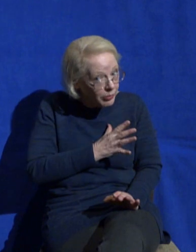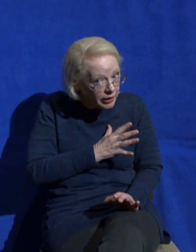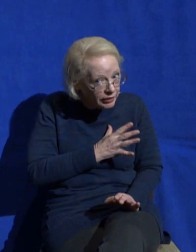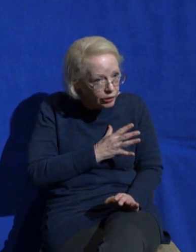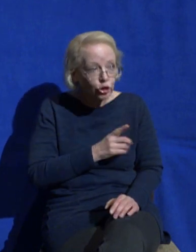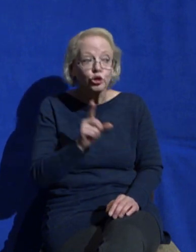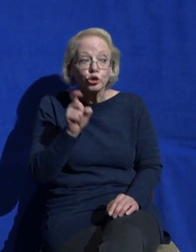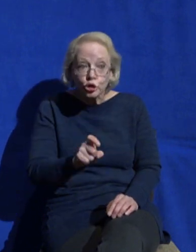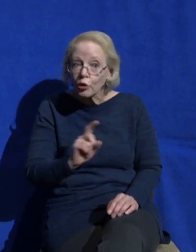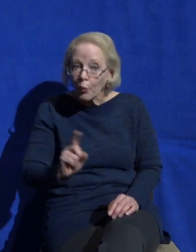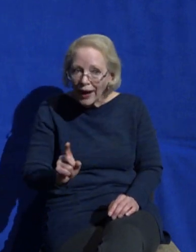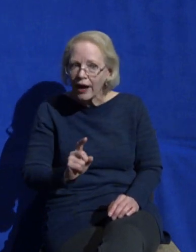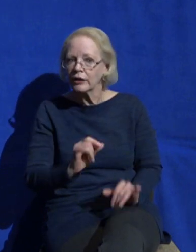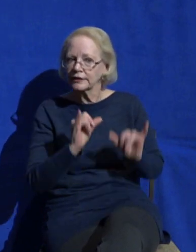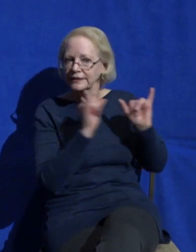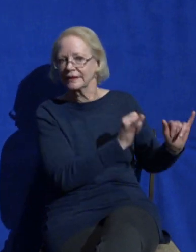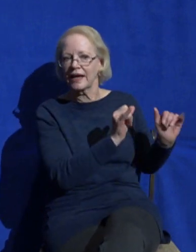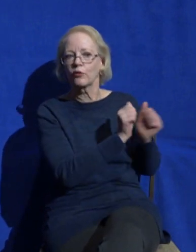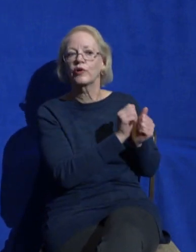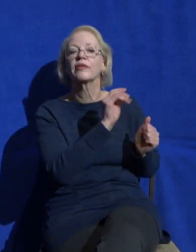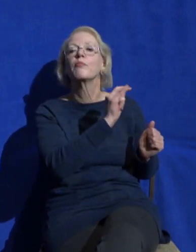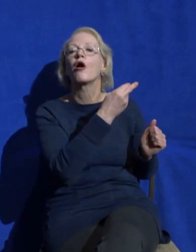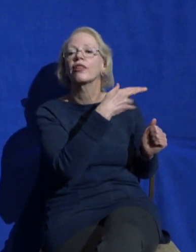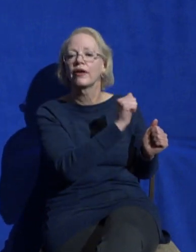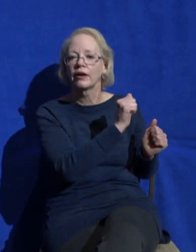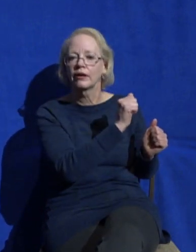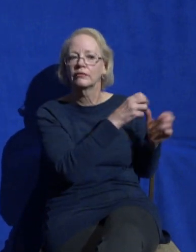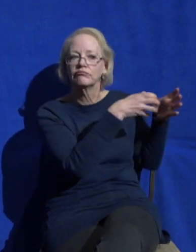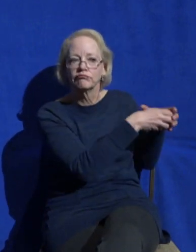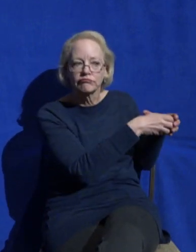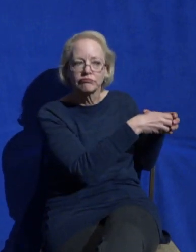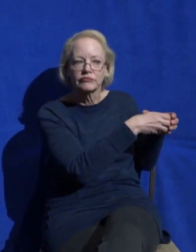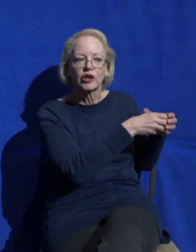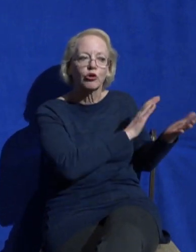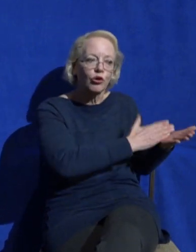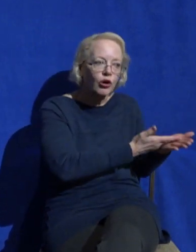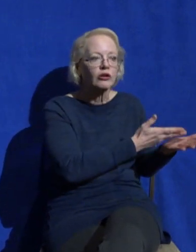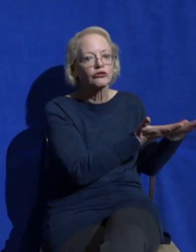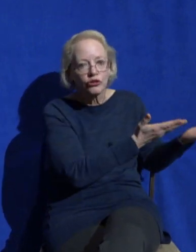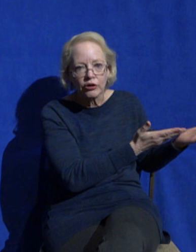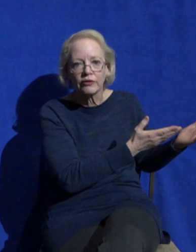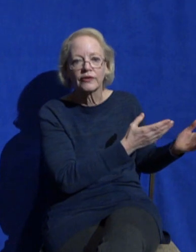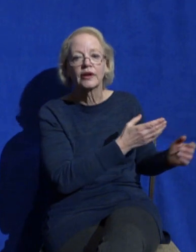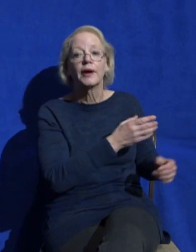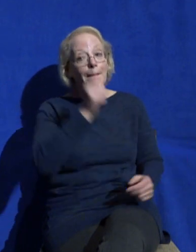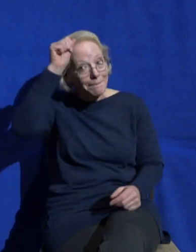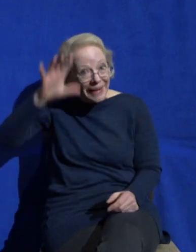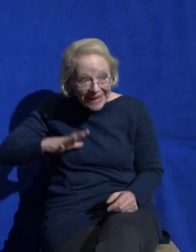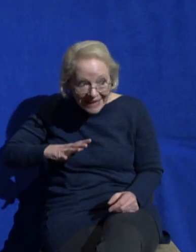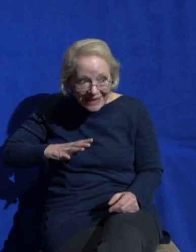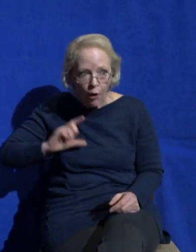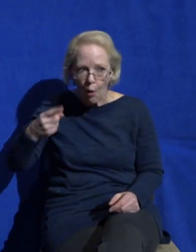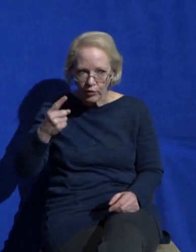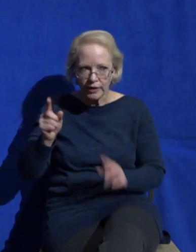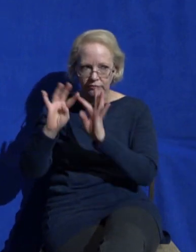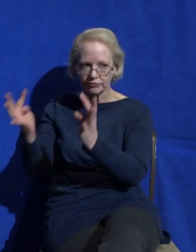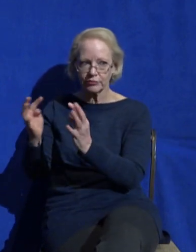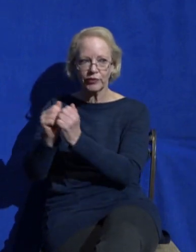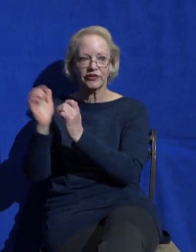the kitchen while the men sit with Jesus. But women aren't second-class citizens in the kingdom of God. Ladies, can I get an